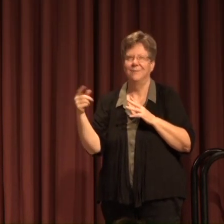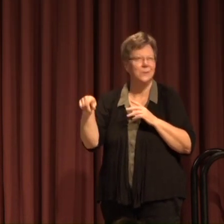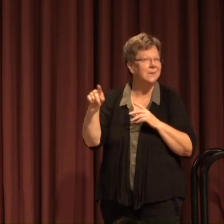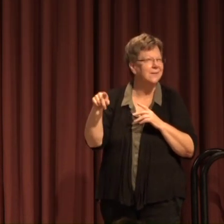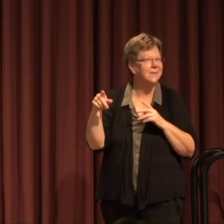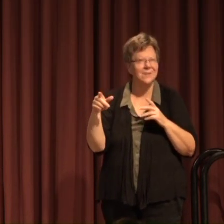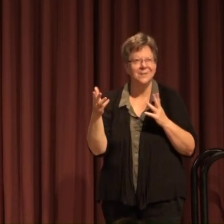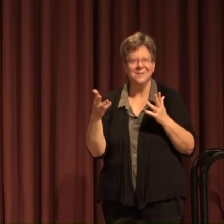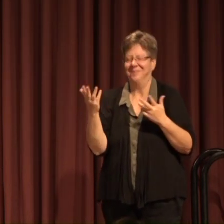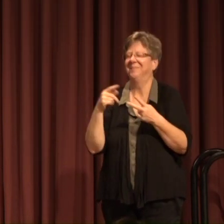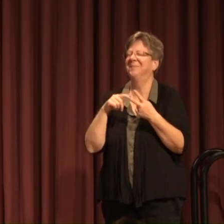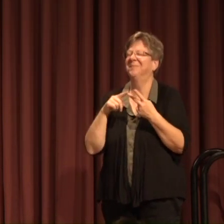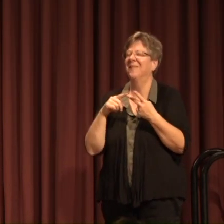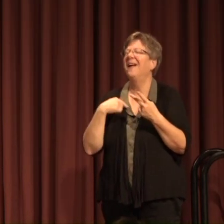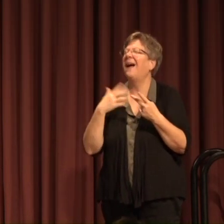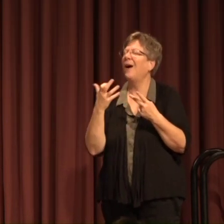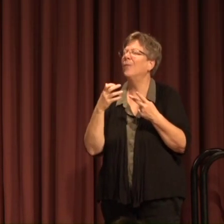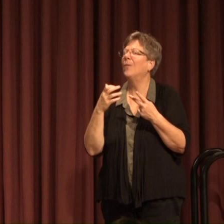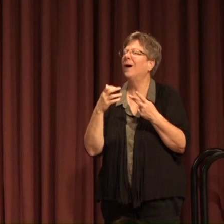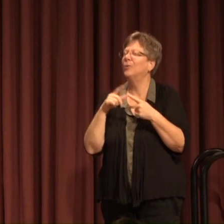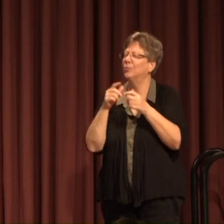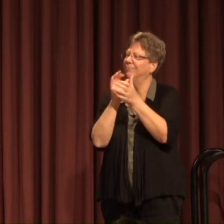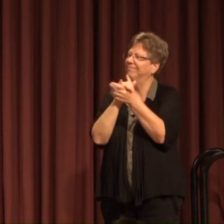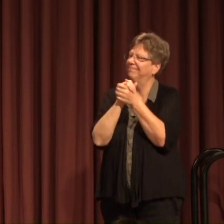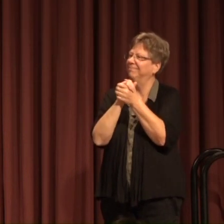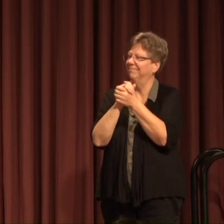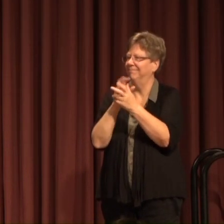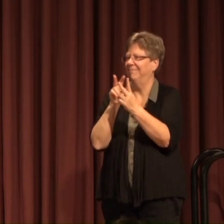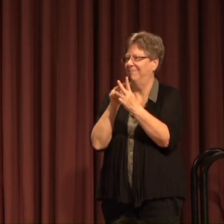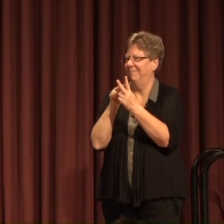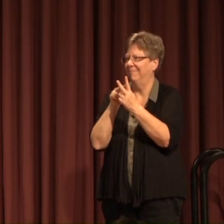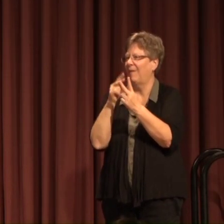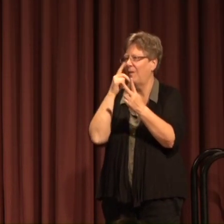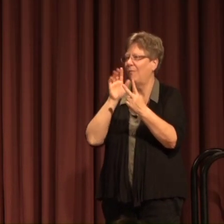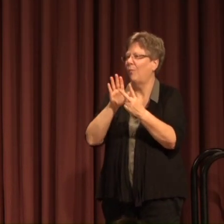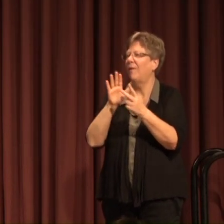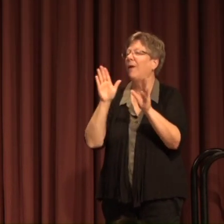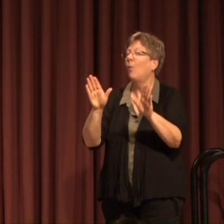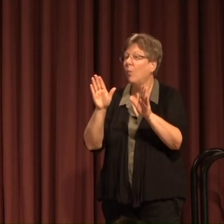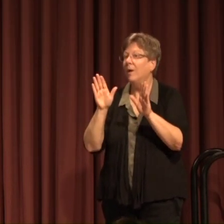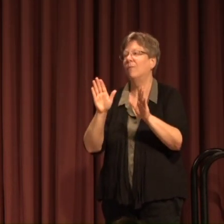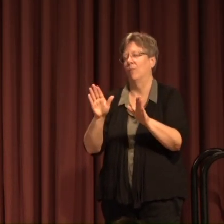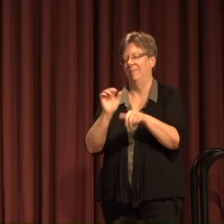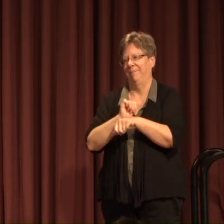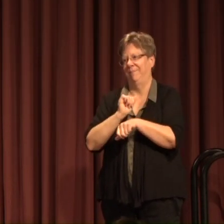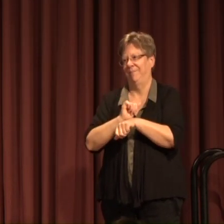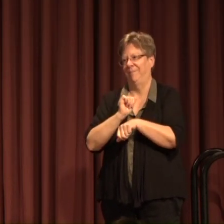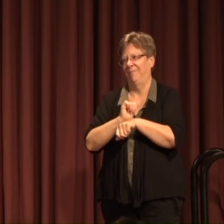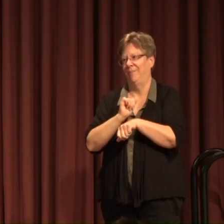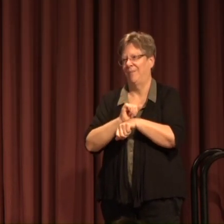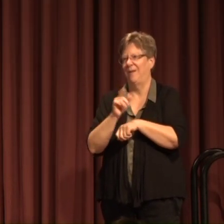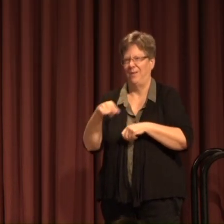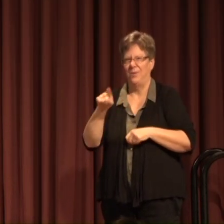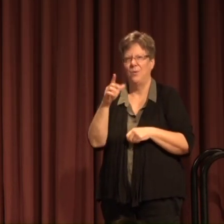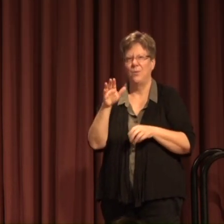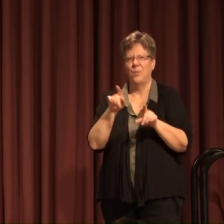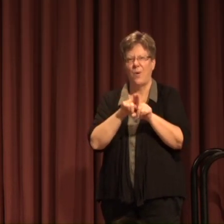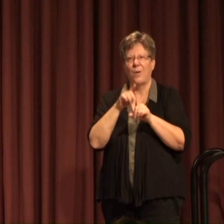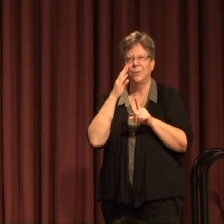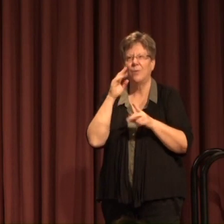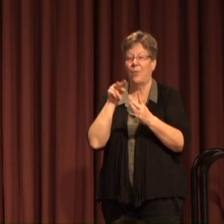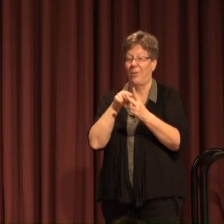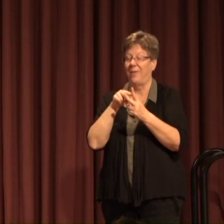wrong somewhere I just want to congratulate for them for the they are wonderful wonderful work as you also know